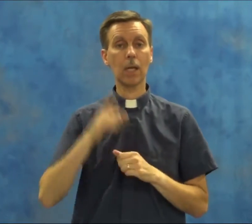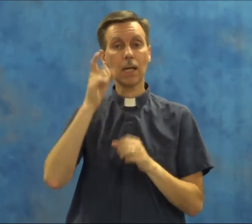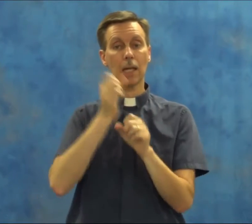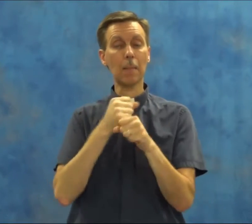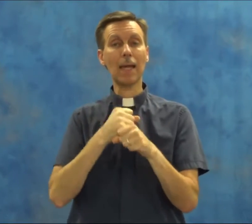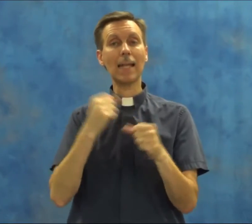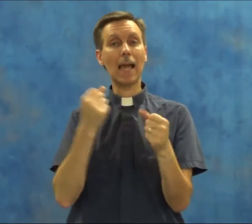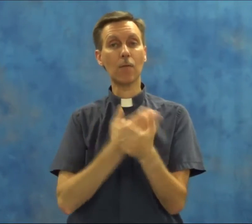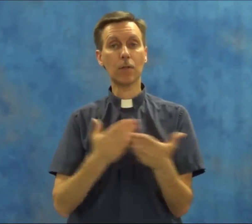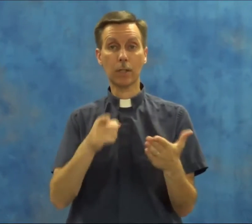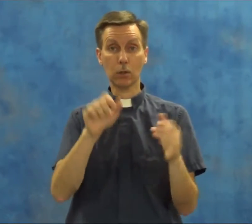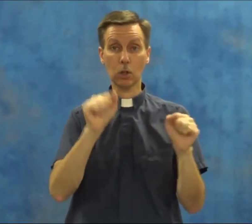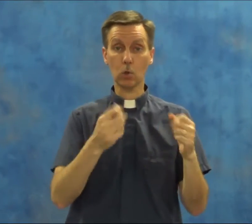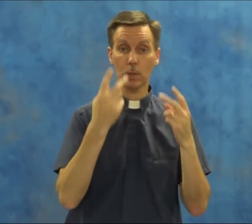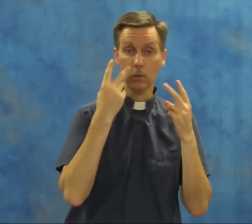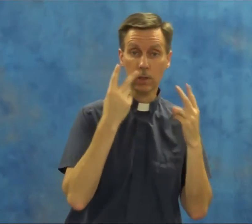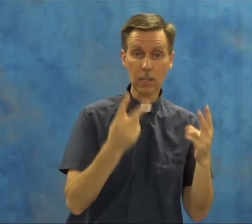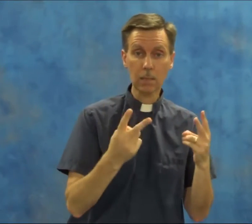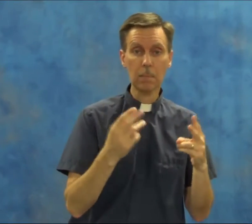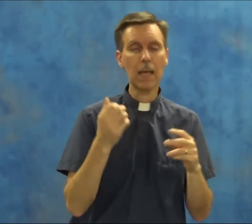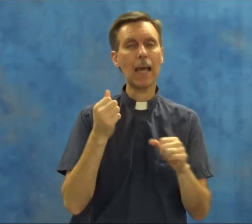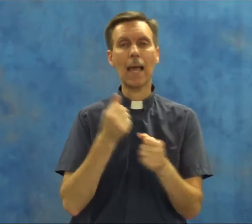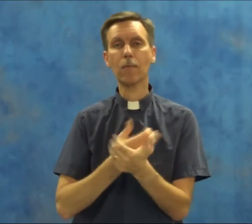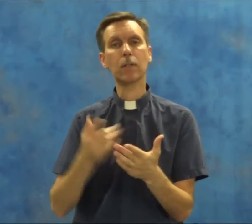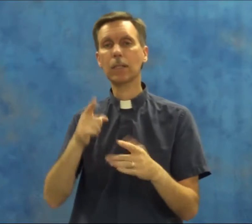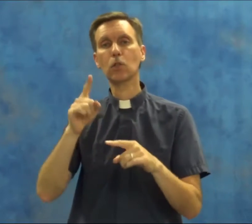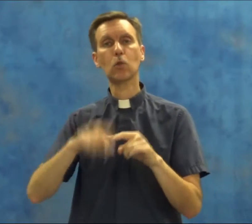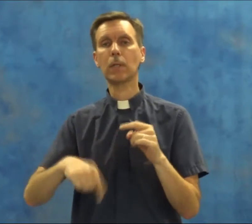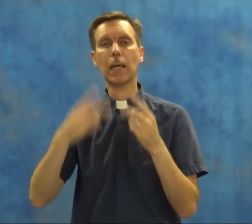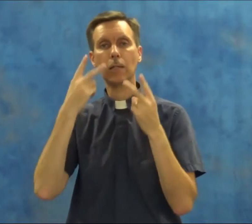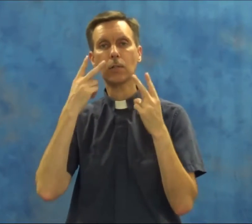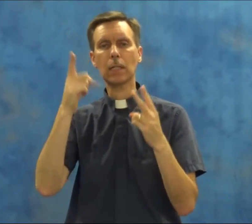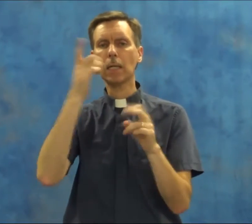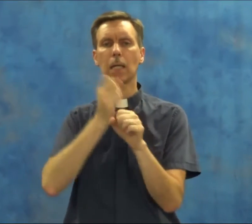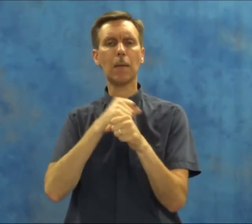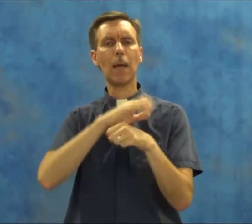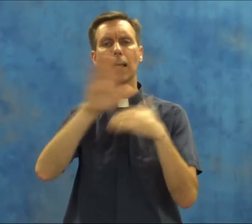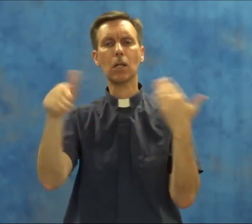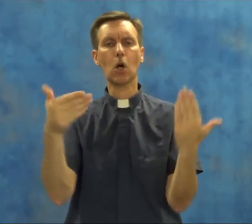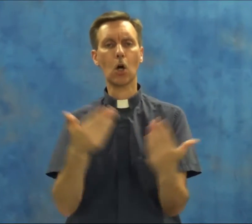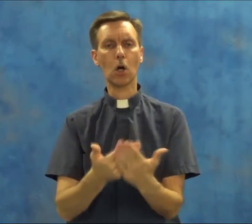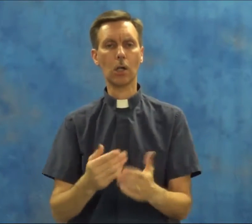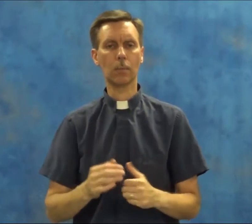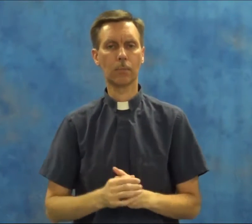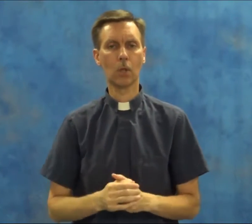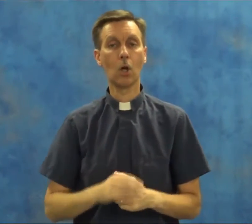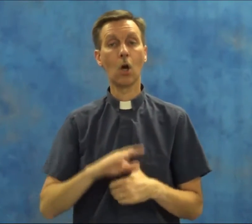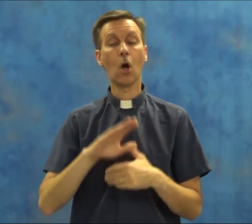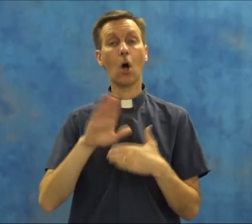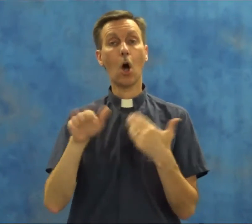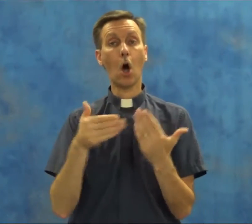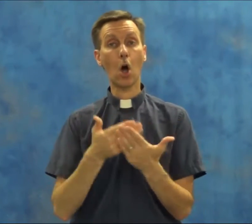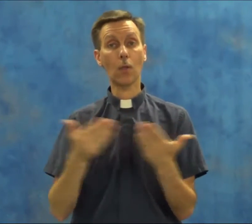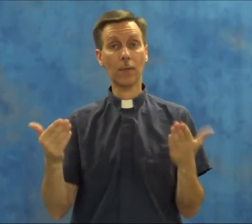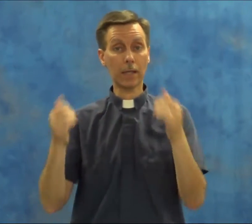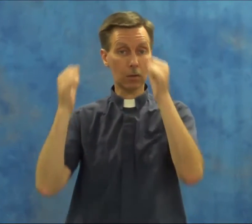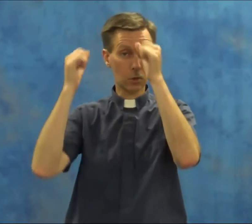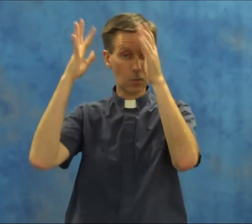He made everything that you can see, everything that you can't see. He made it all. All things the